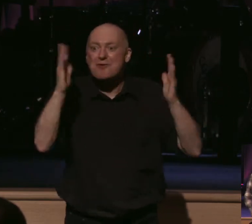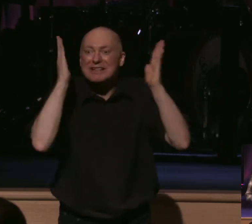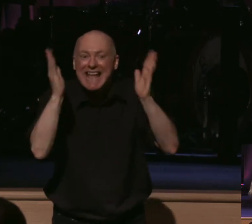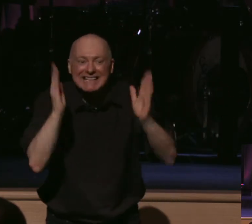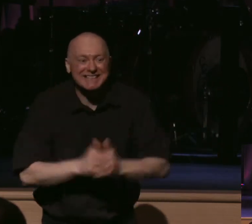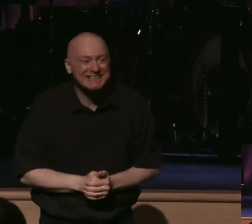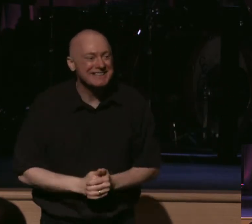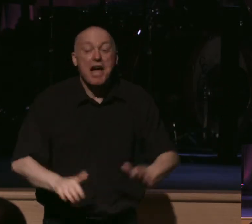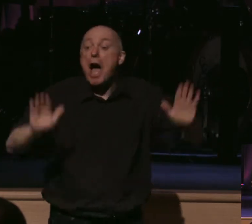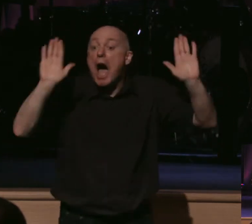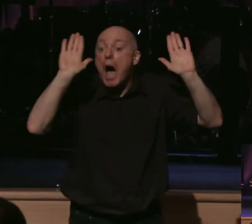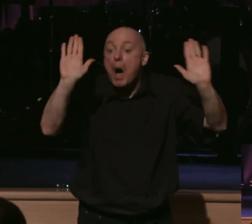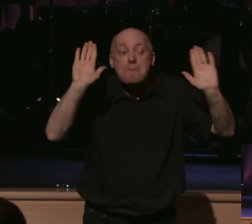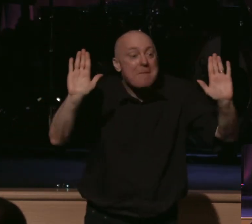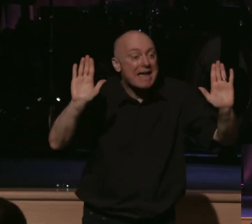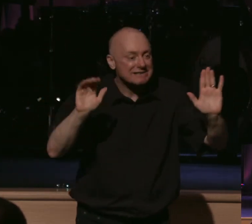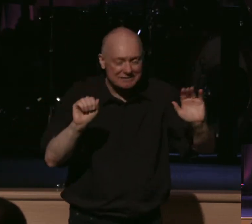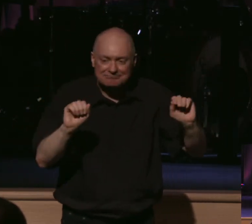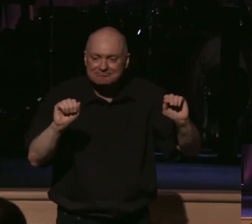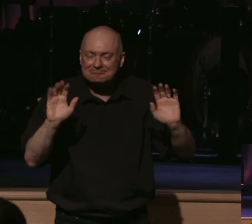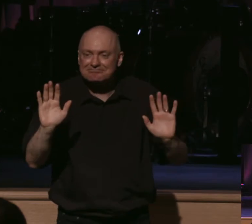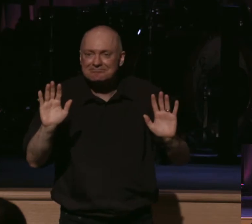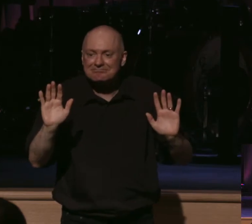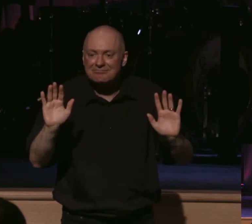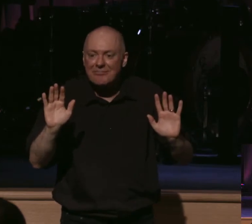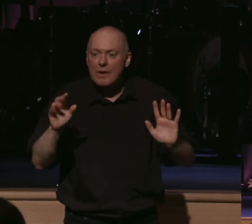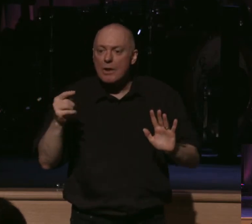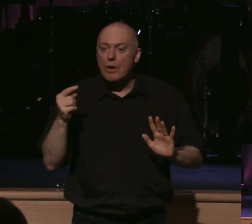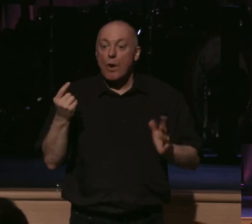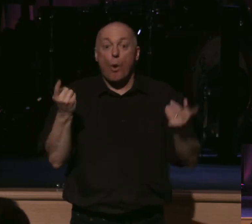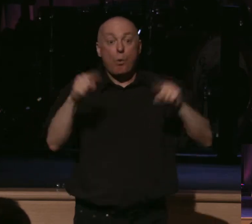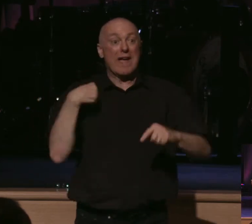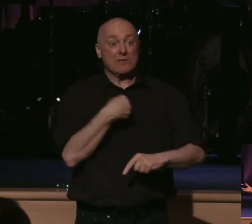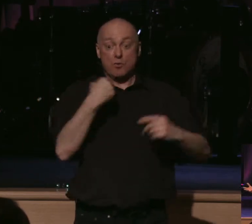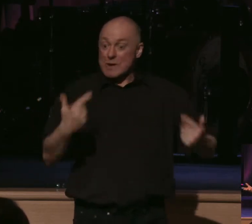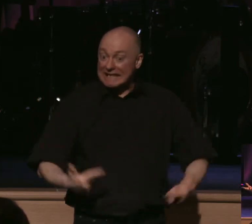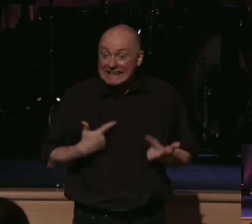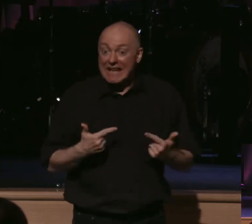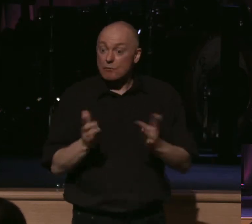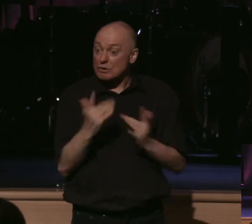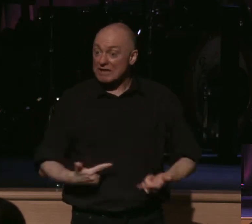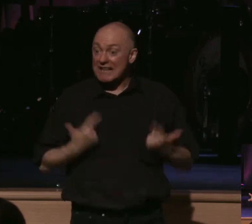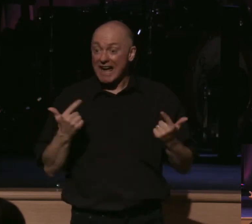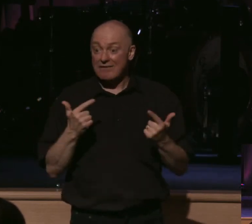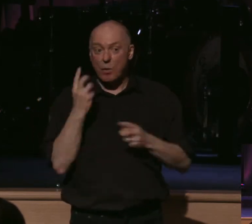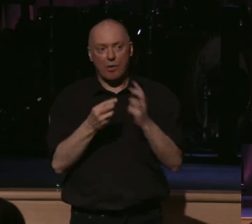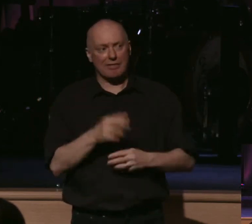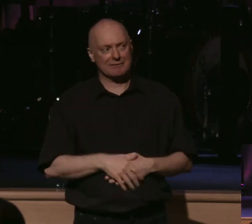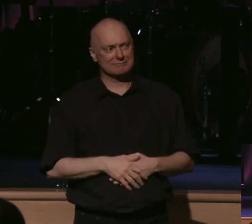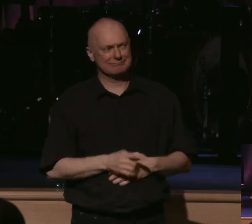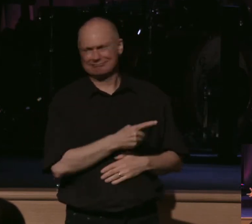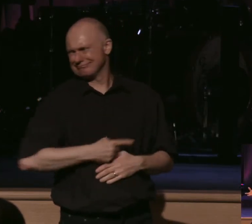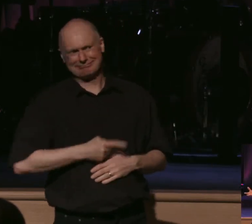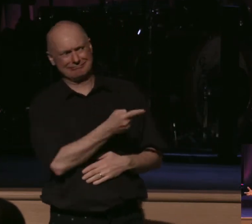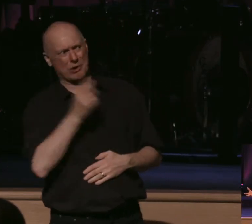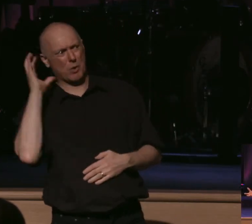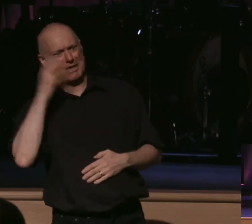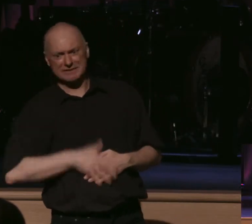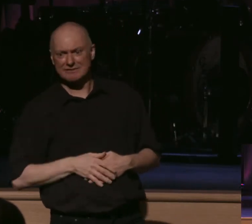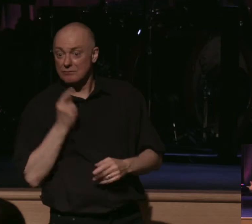But what's amazing within this series in the gospel, as we live it out, the world will think we're crazy at times. I mean, the Bible promises that. You're out of your